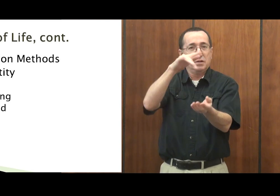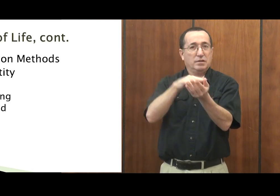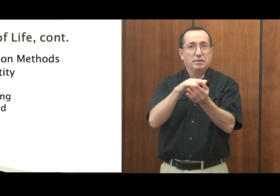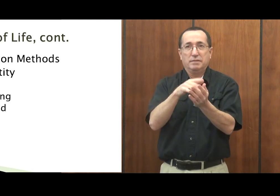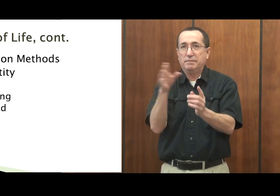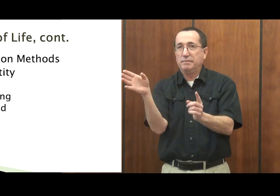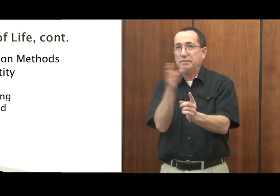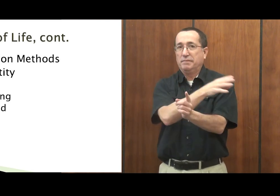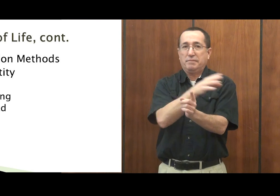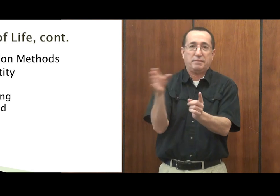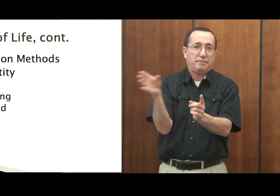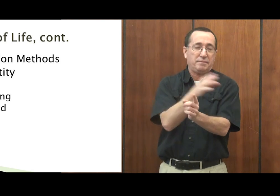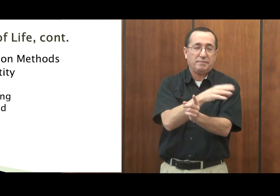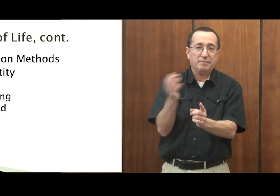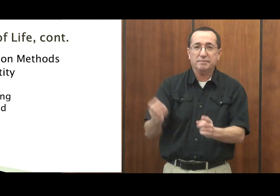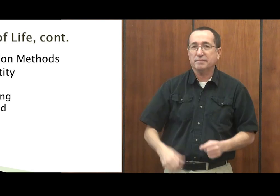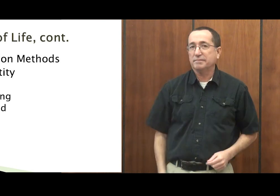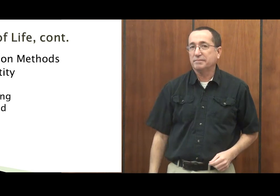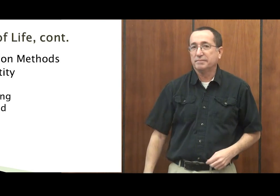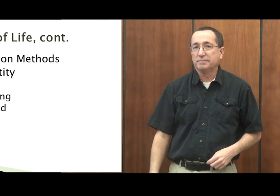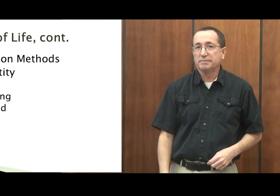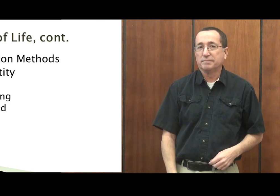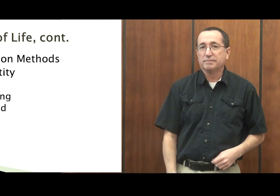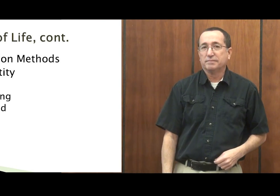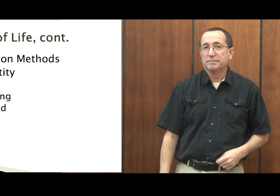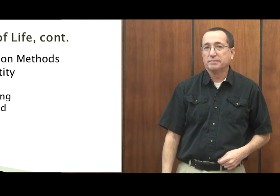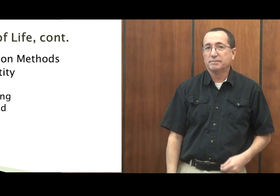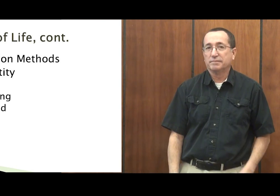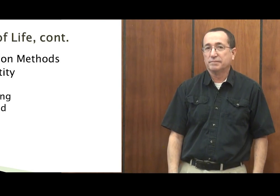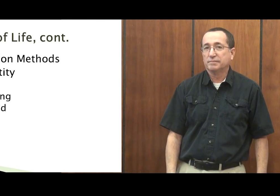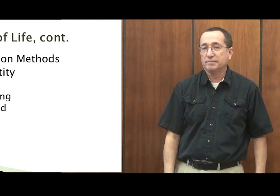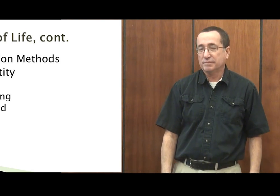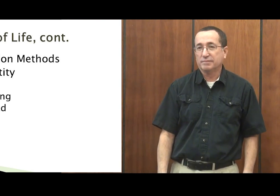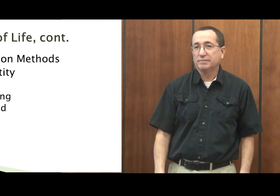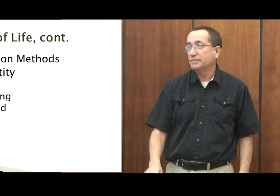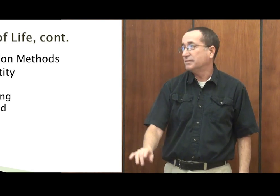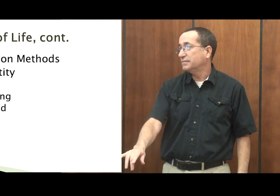world. Go to the schools. Other people can ride the middle of the fence and do very well.